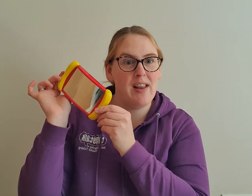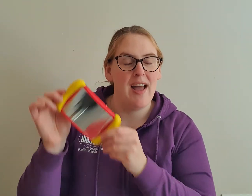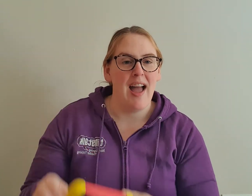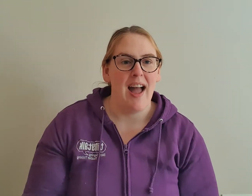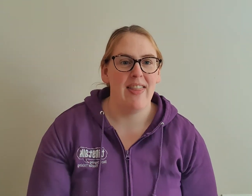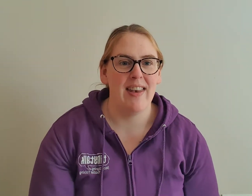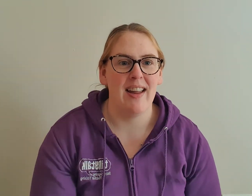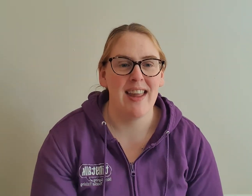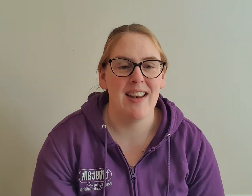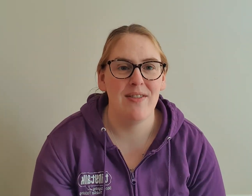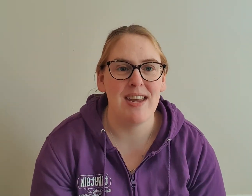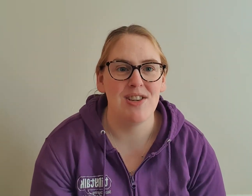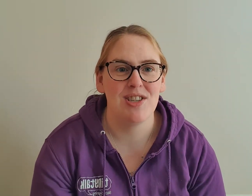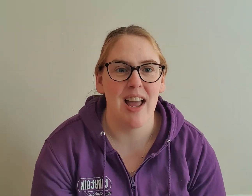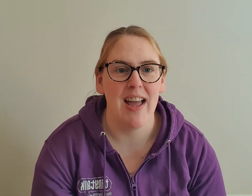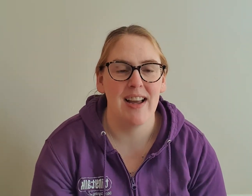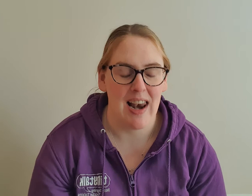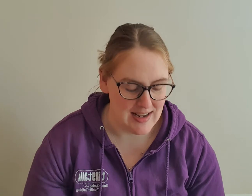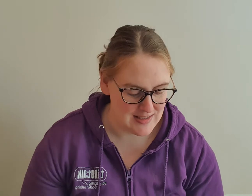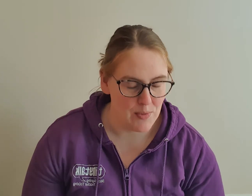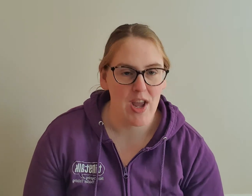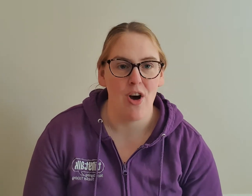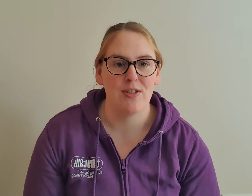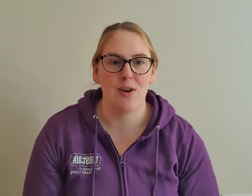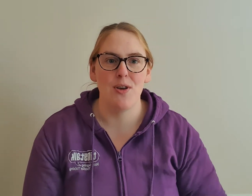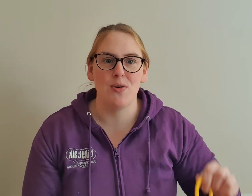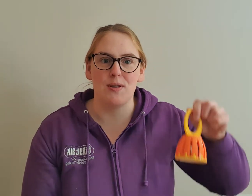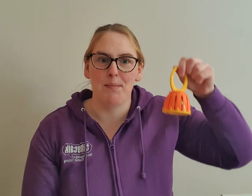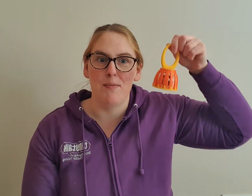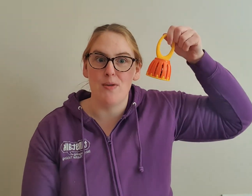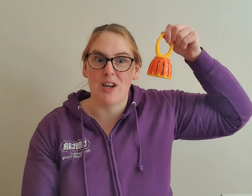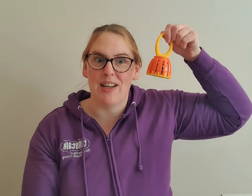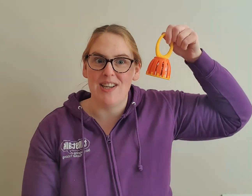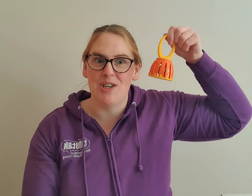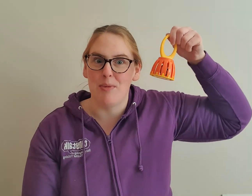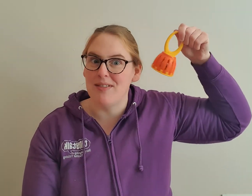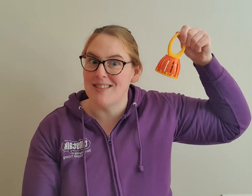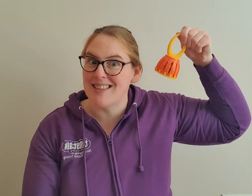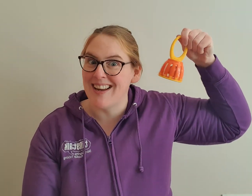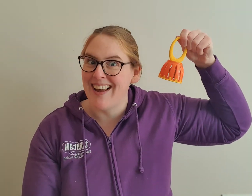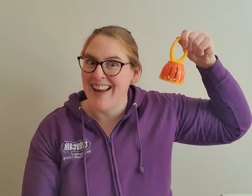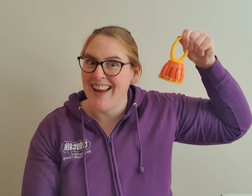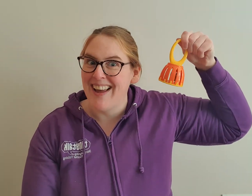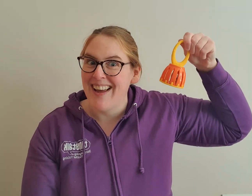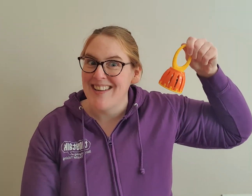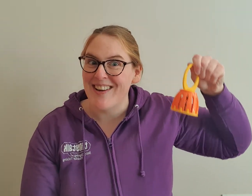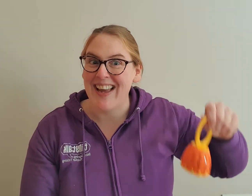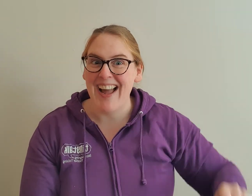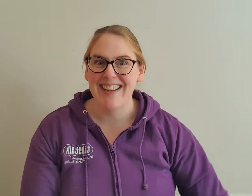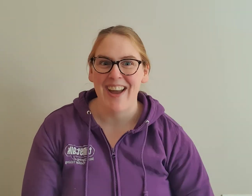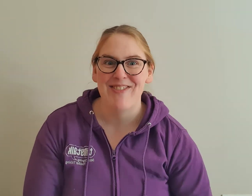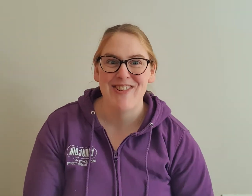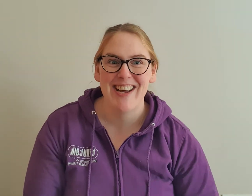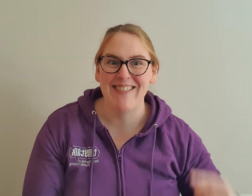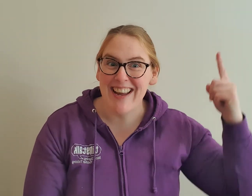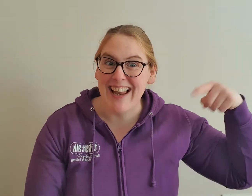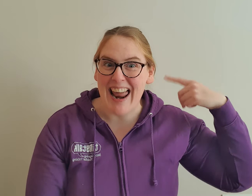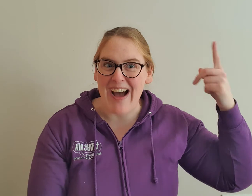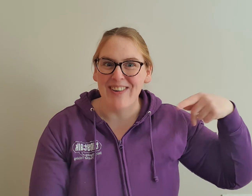and then at the end of each class we also use some musical instruments so it can get really really loud